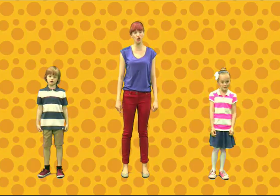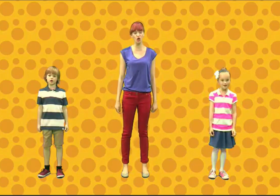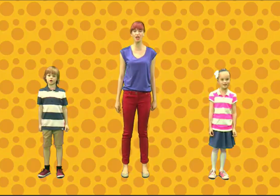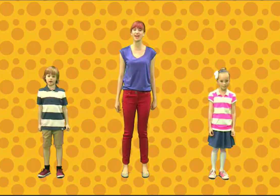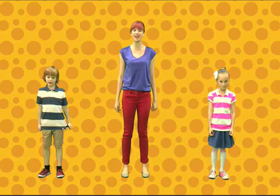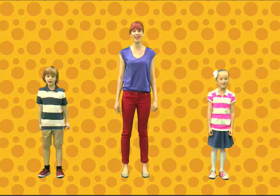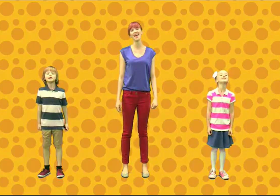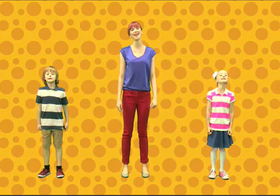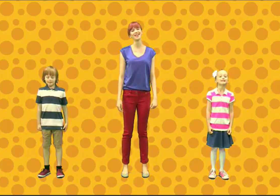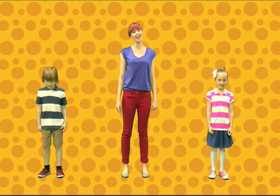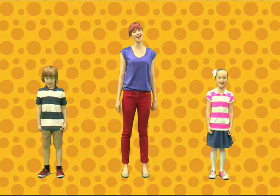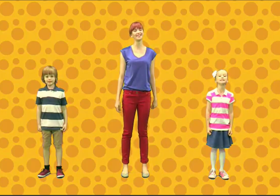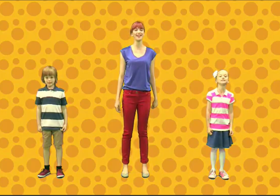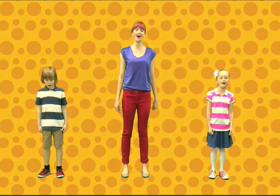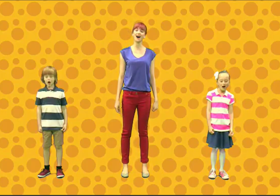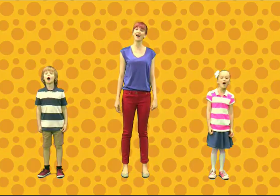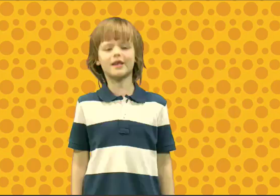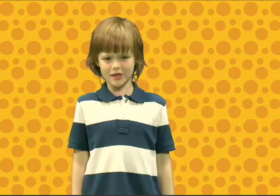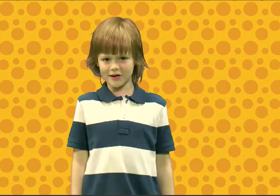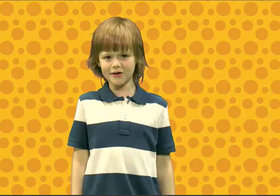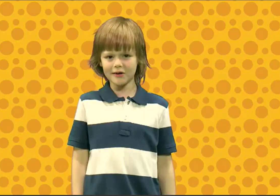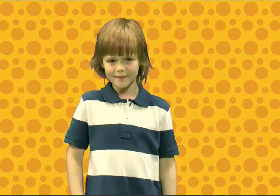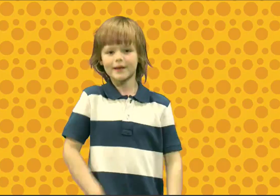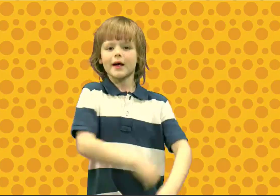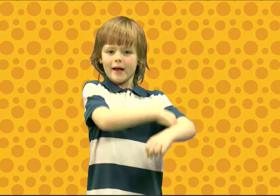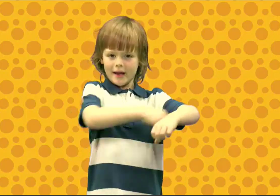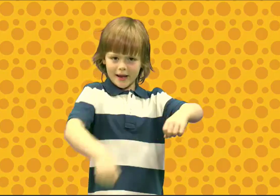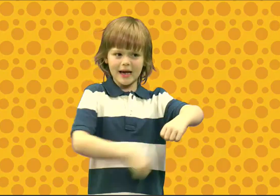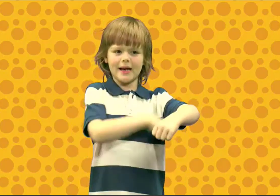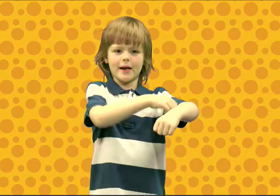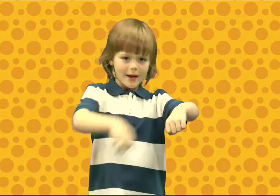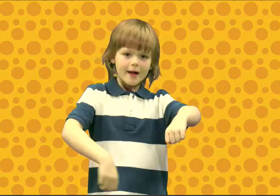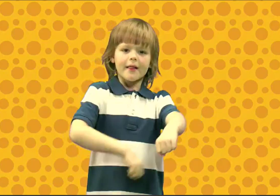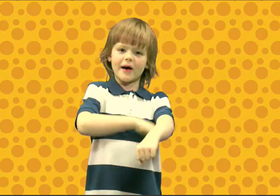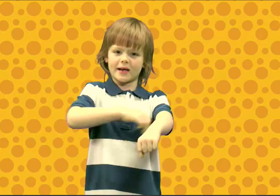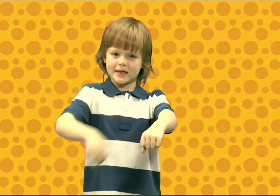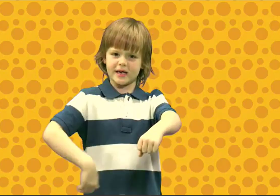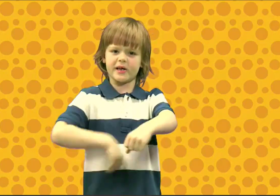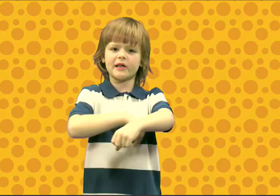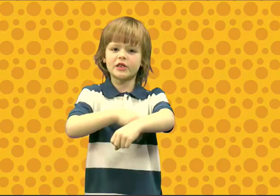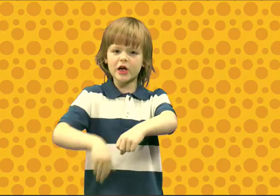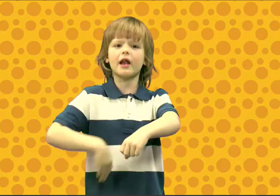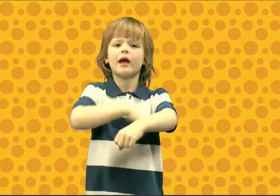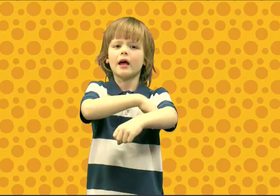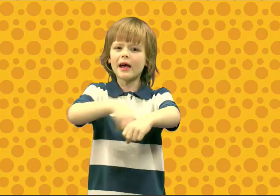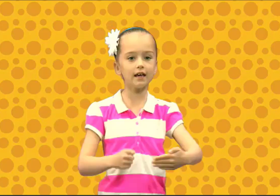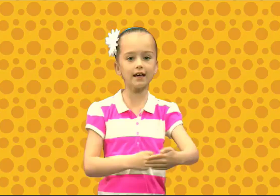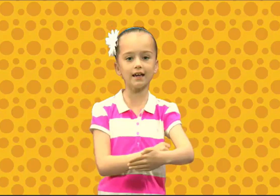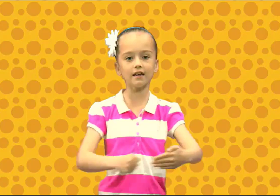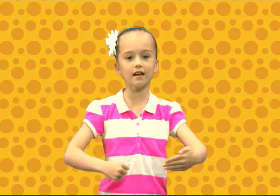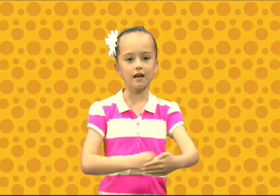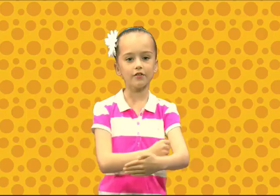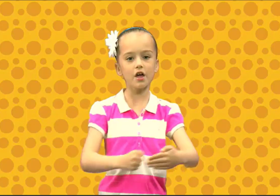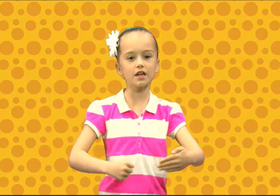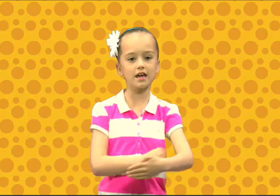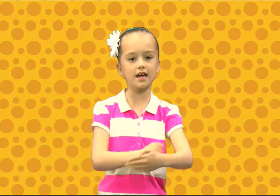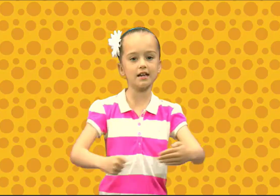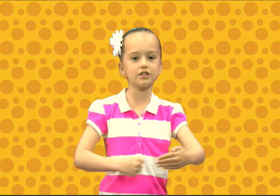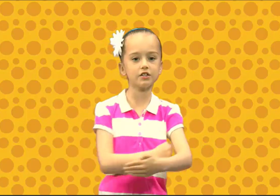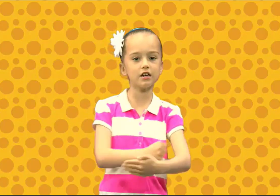cooking, yes I do In the kitchen, in the kitchen